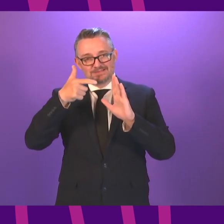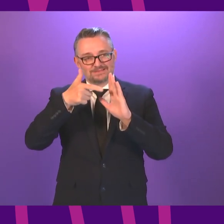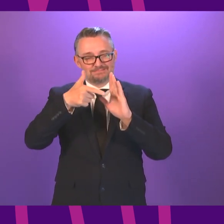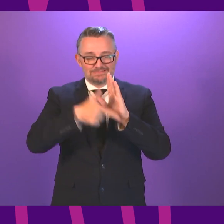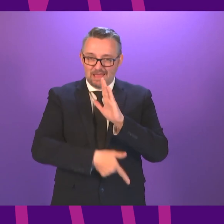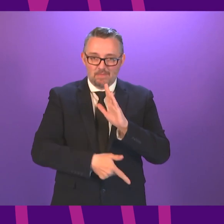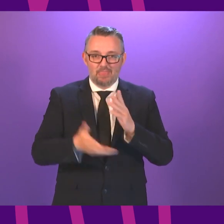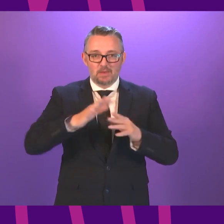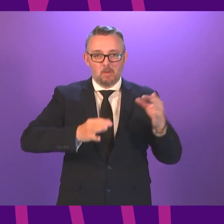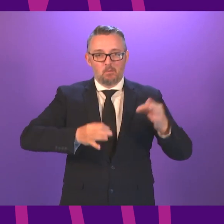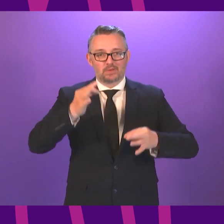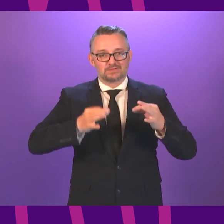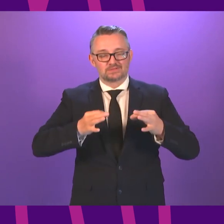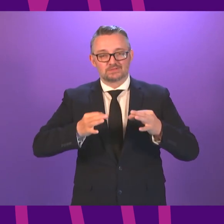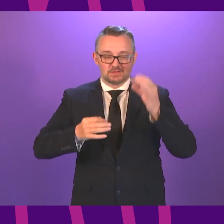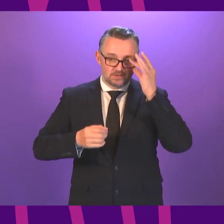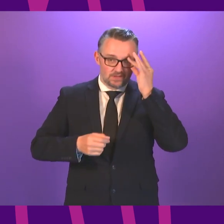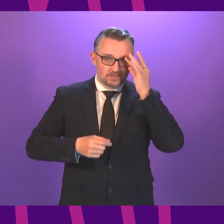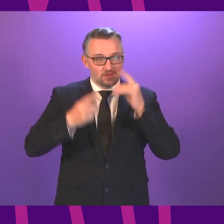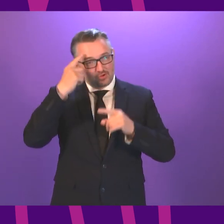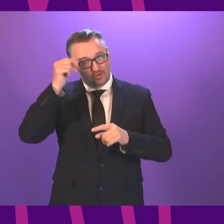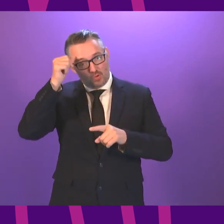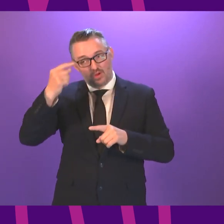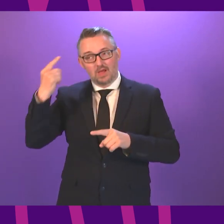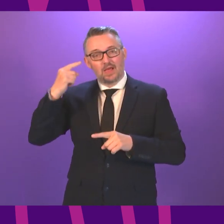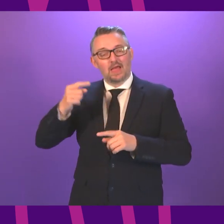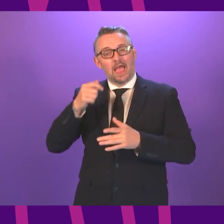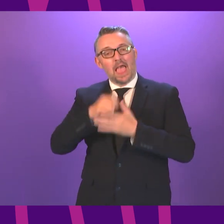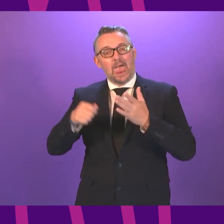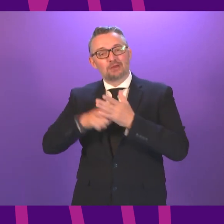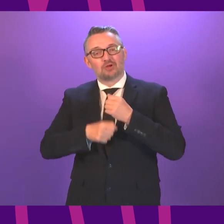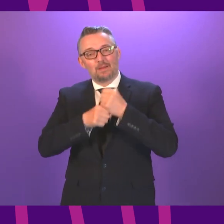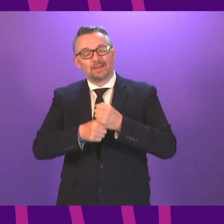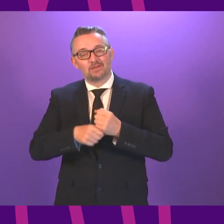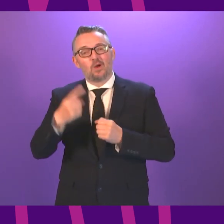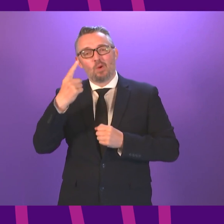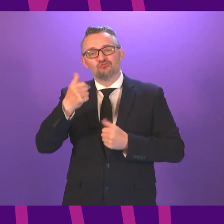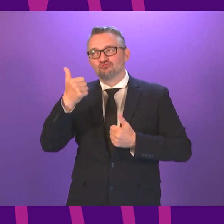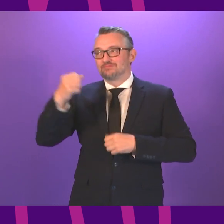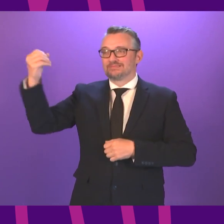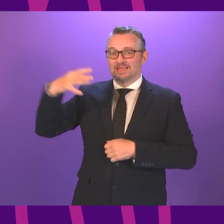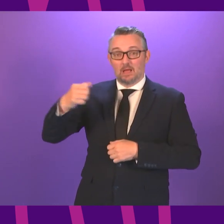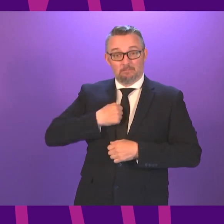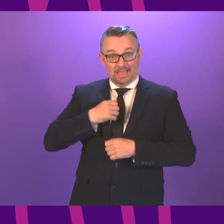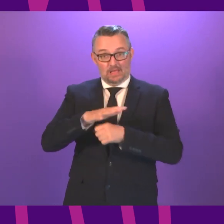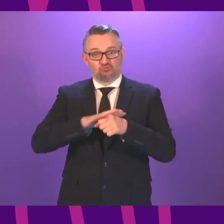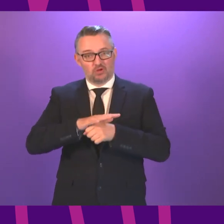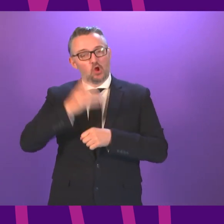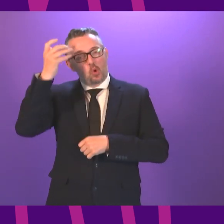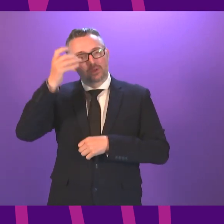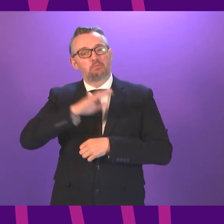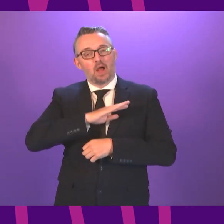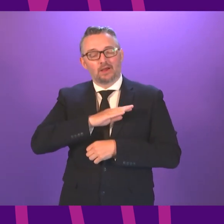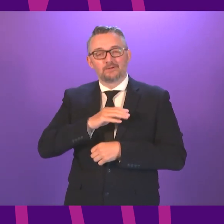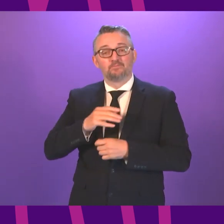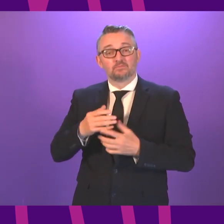bubble and the one day of good weather I think we had in the election campaign I was in Queen's Park in my own constituency and